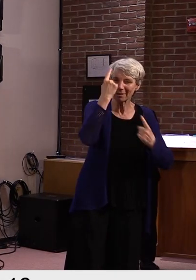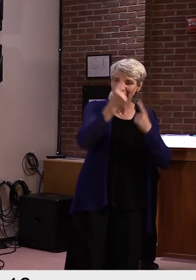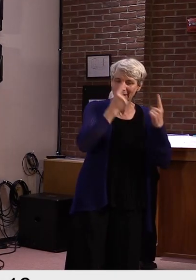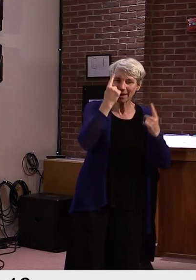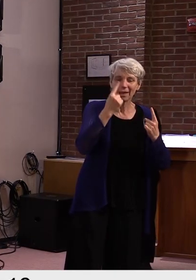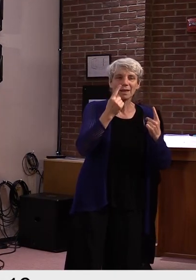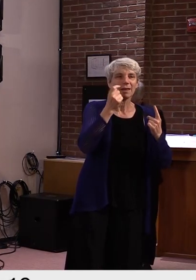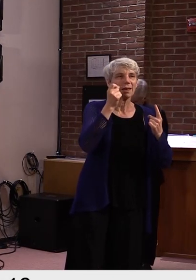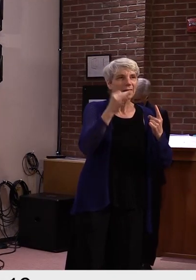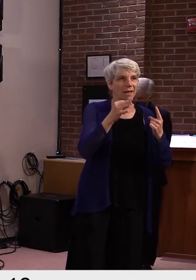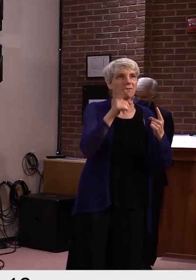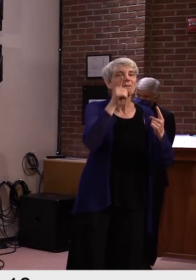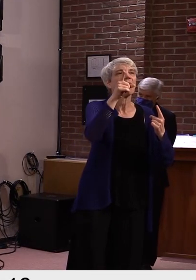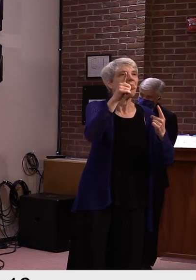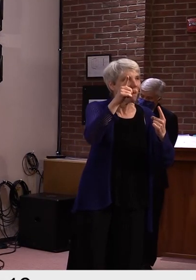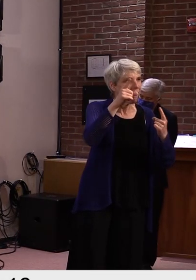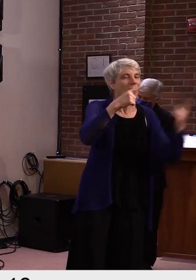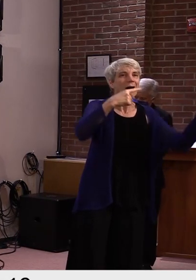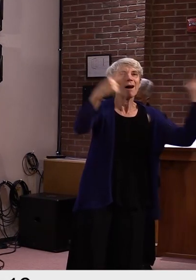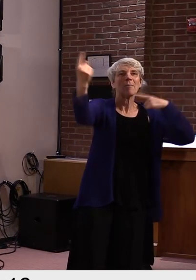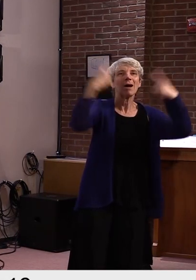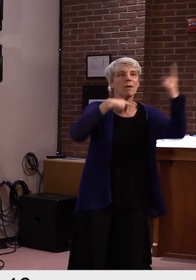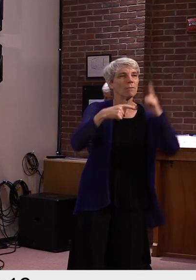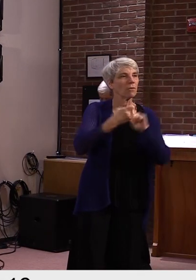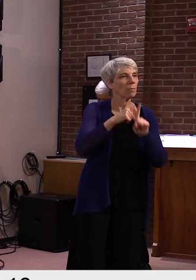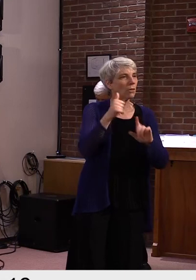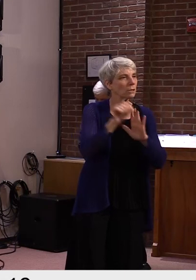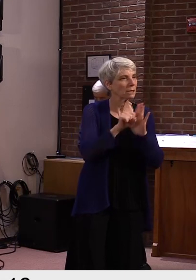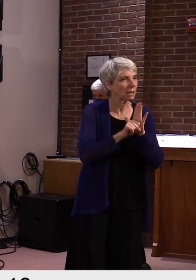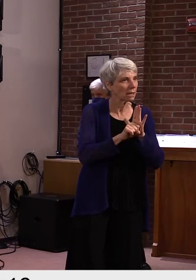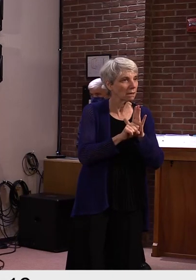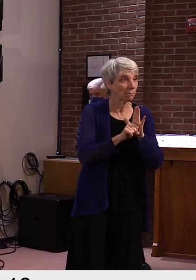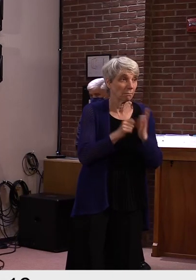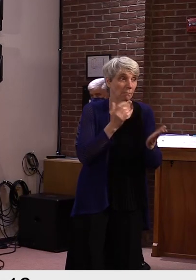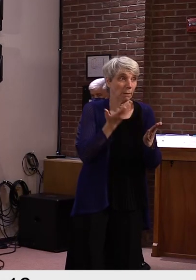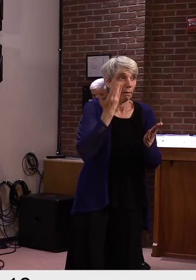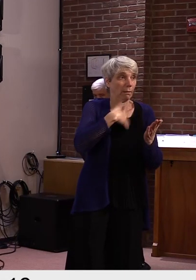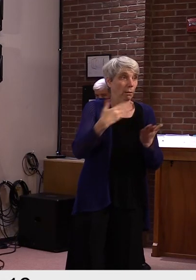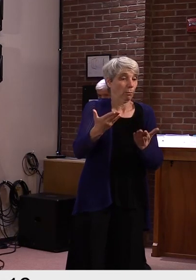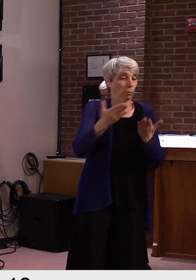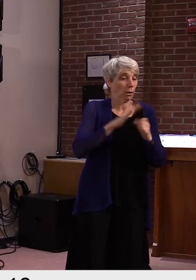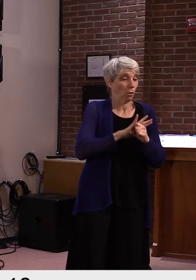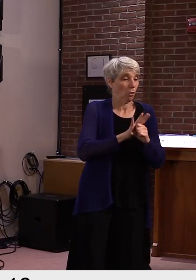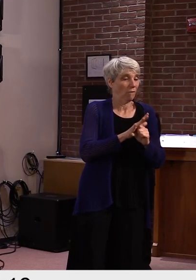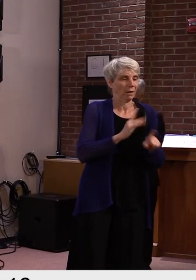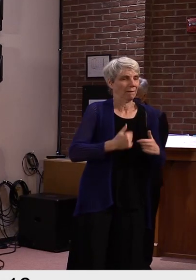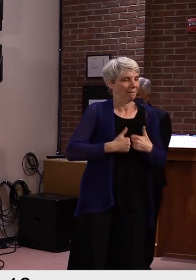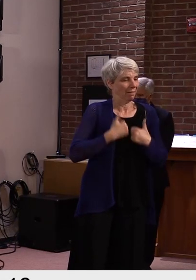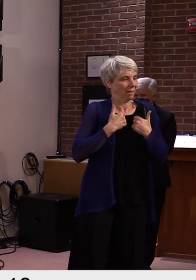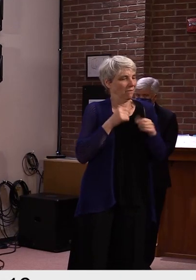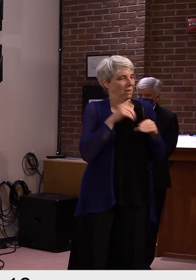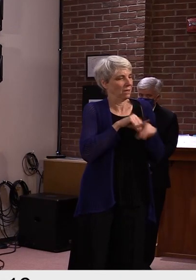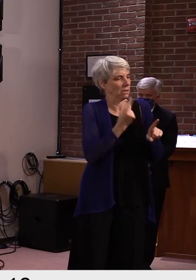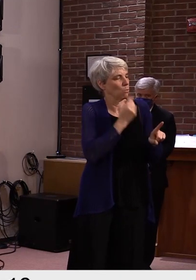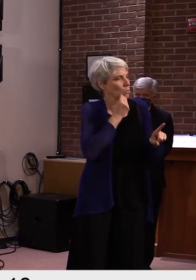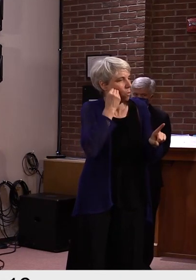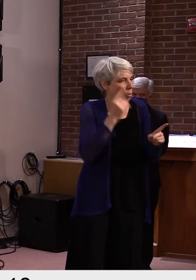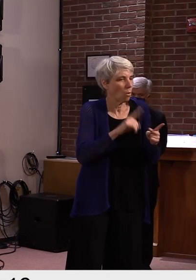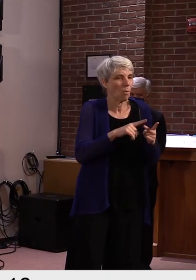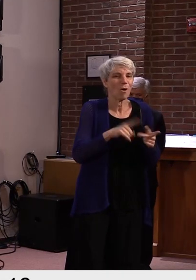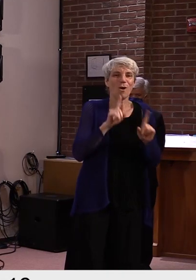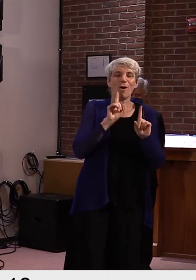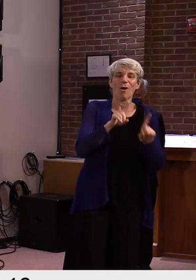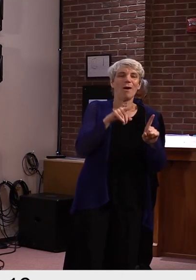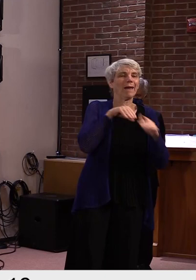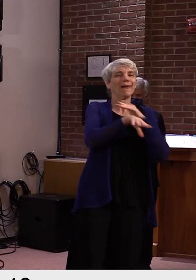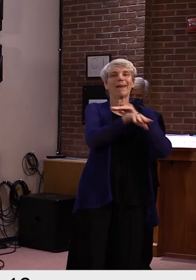again, group of people who might be coming from out of state. And some of these people have probably been providing these services to college students for years. And